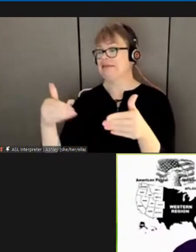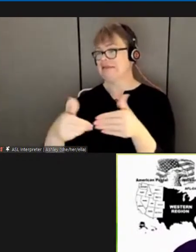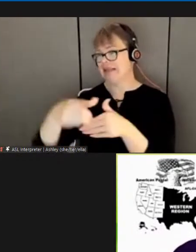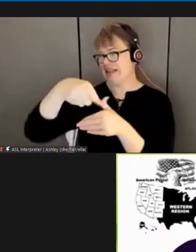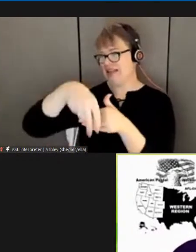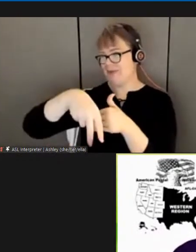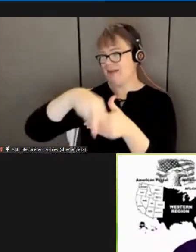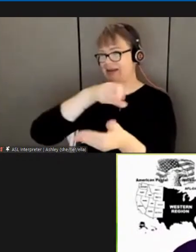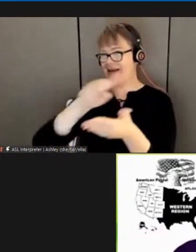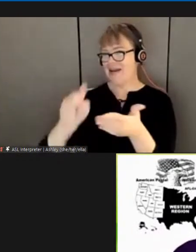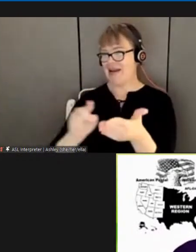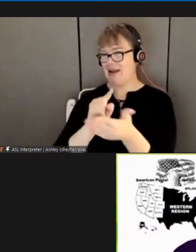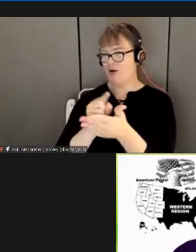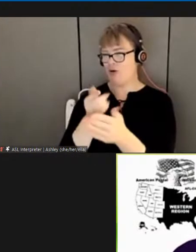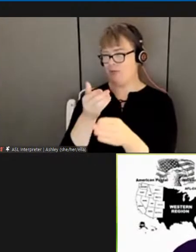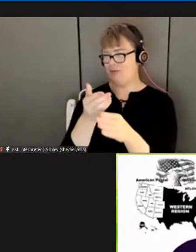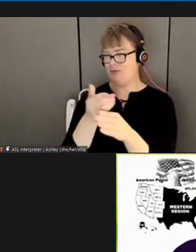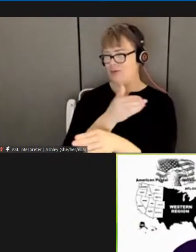thank you